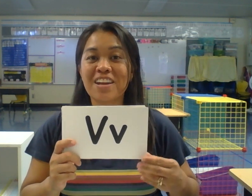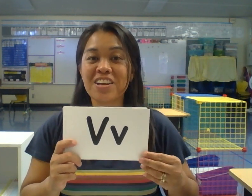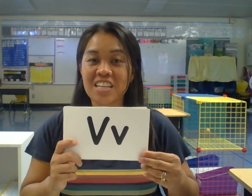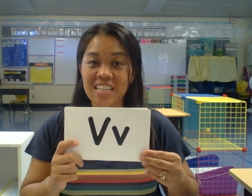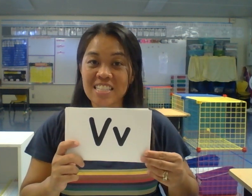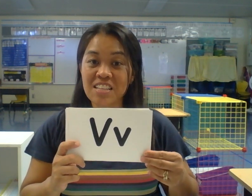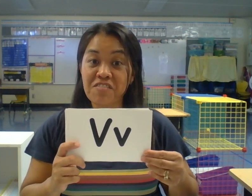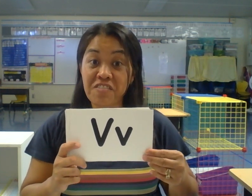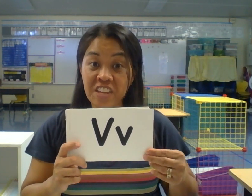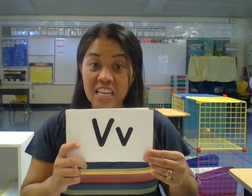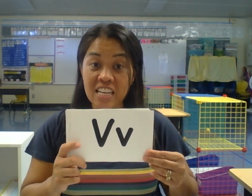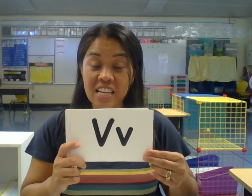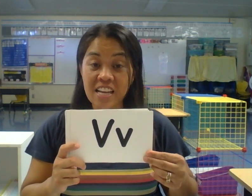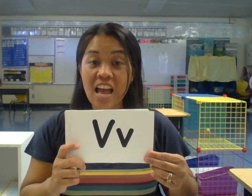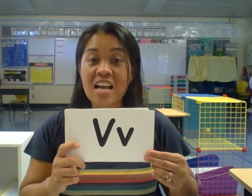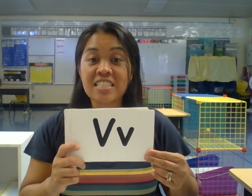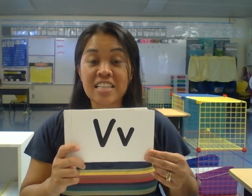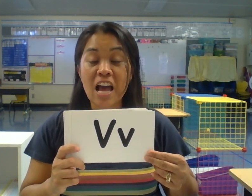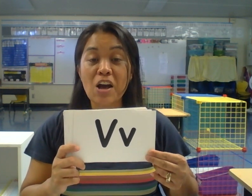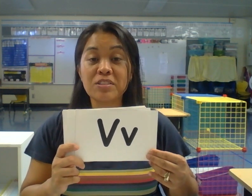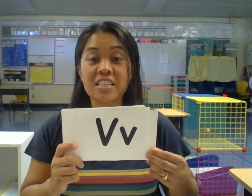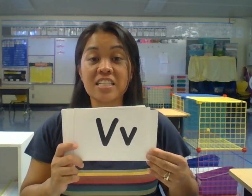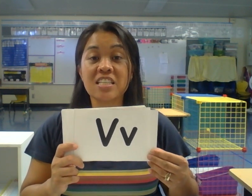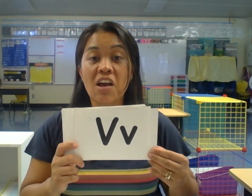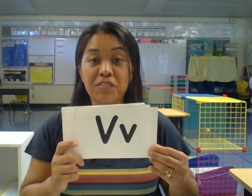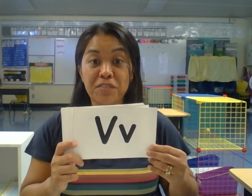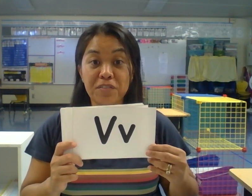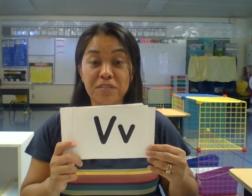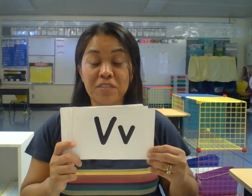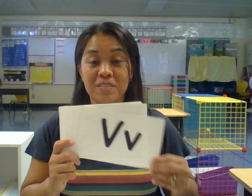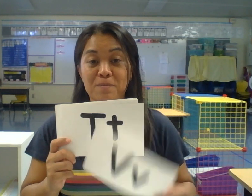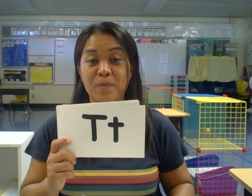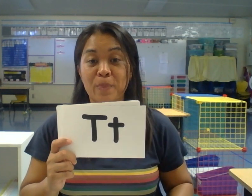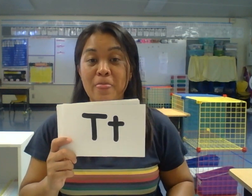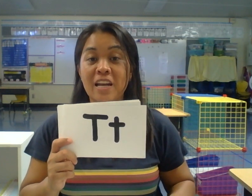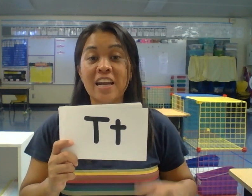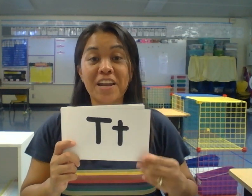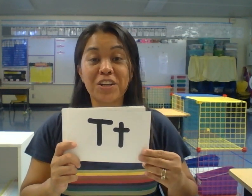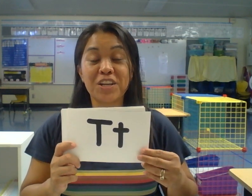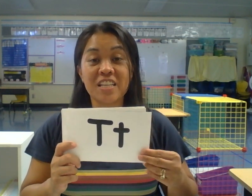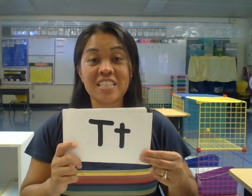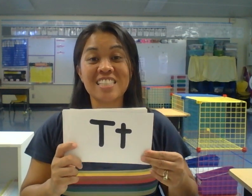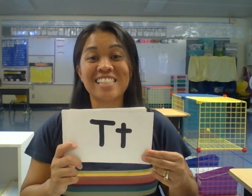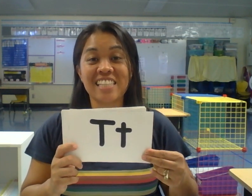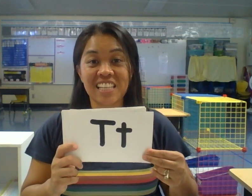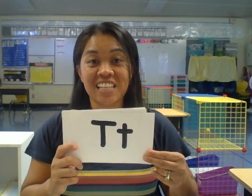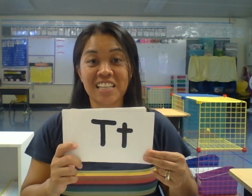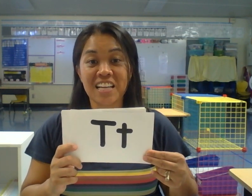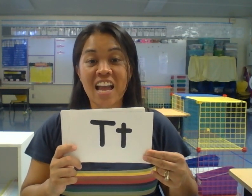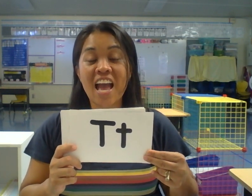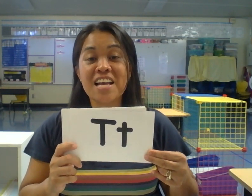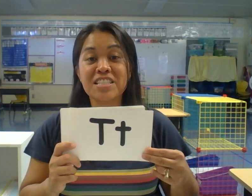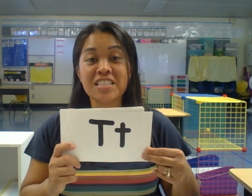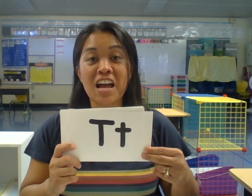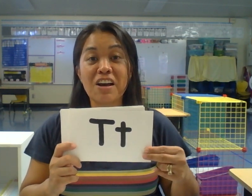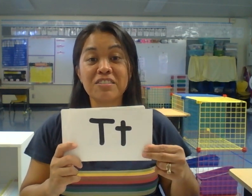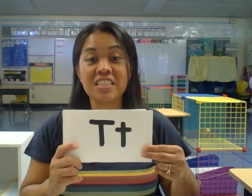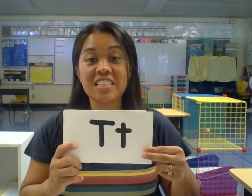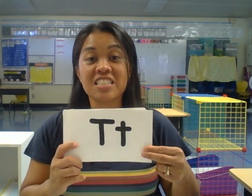is V. Sound is Z. Letter is T. Sound is